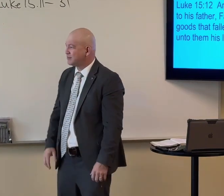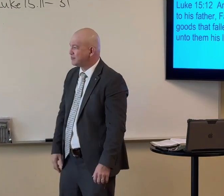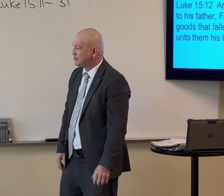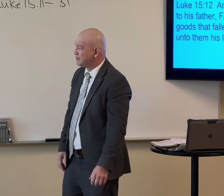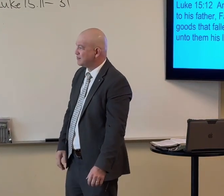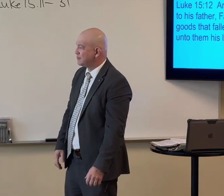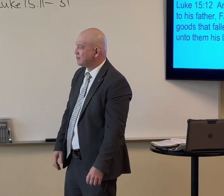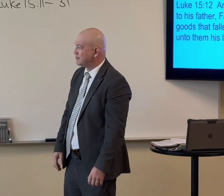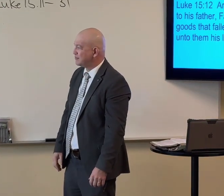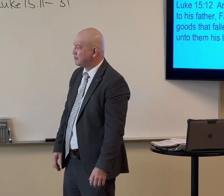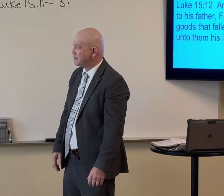My father loves me.